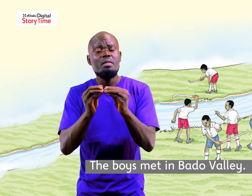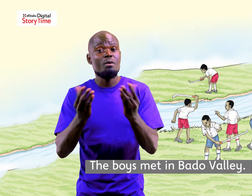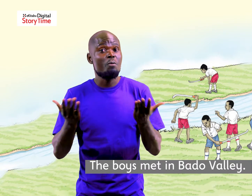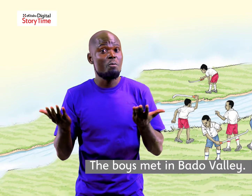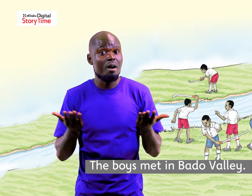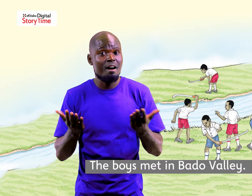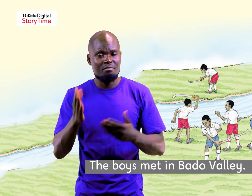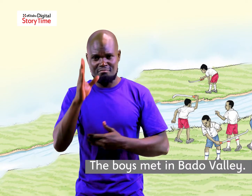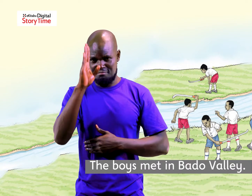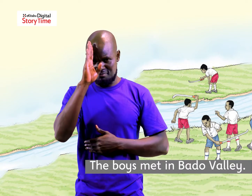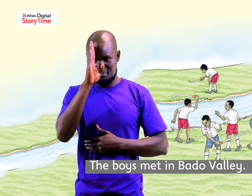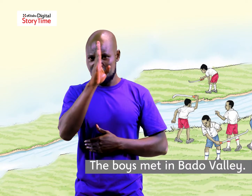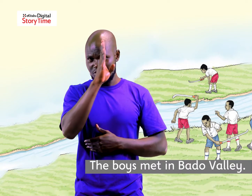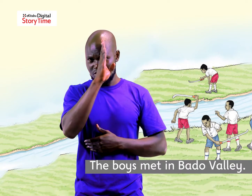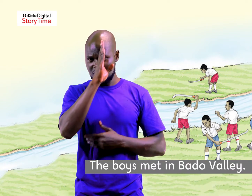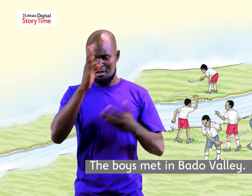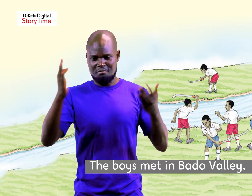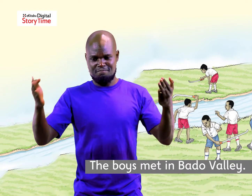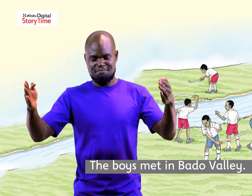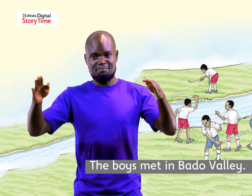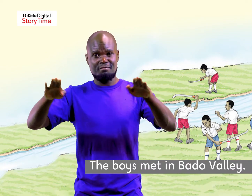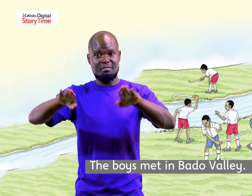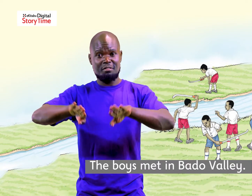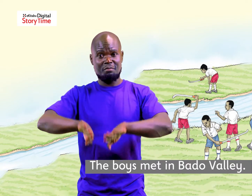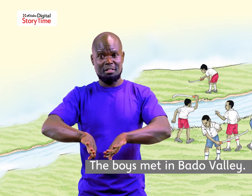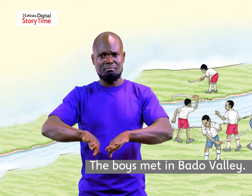the boys met in bado valley